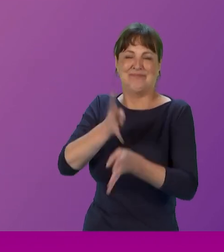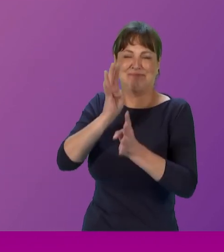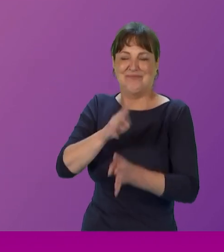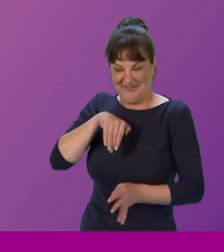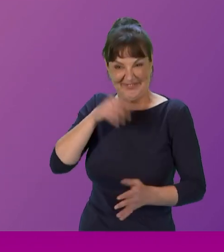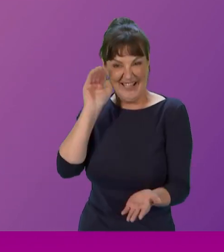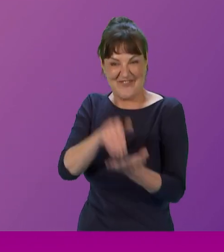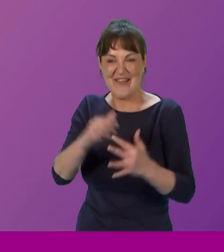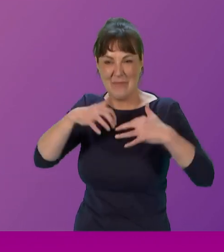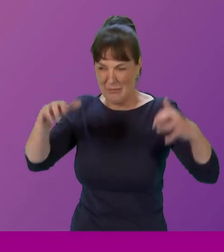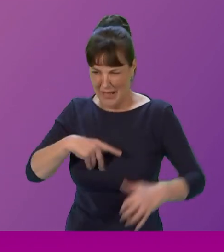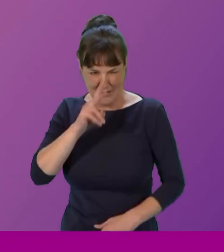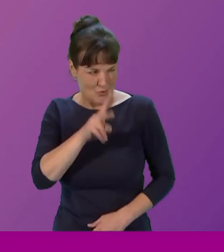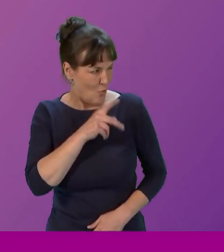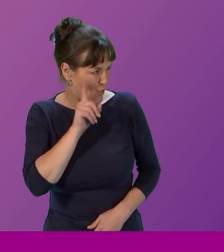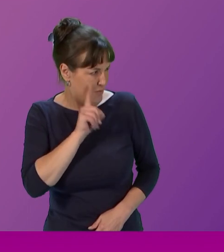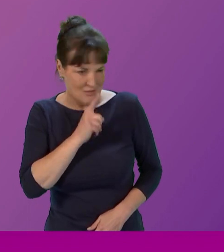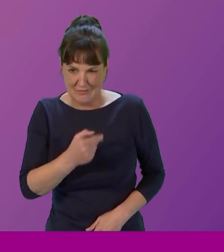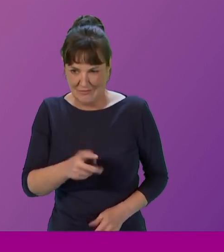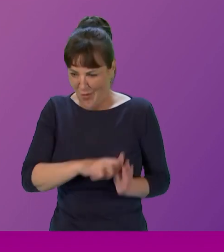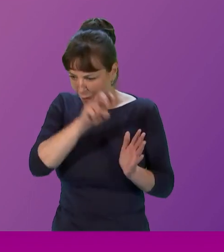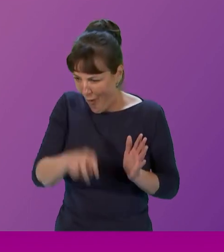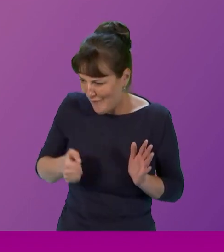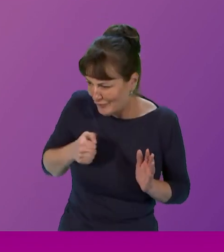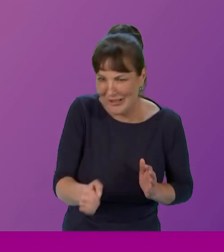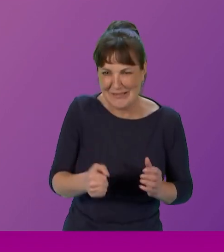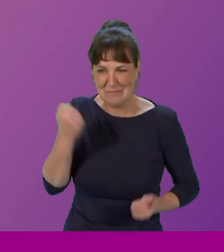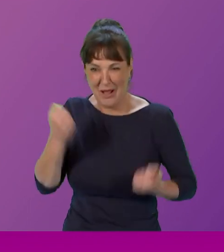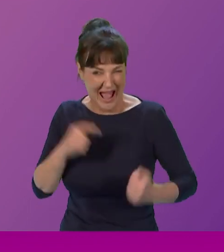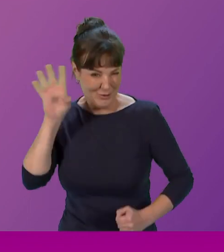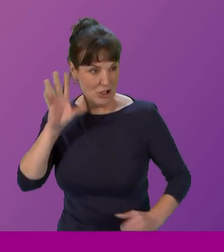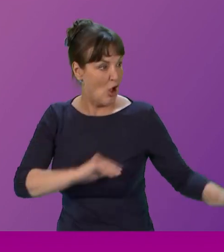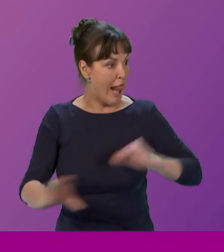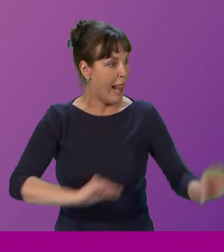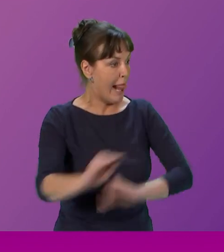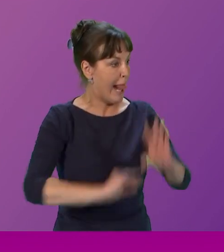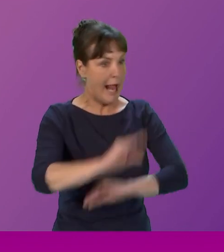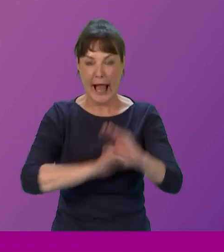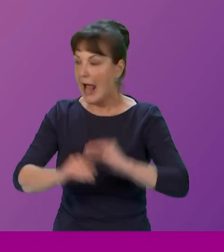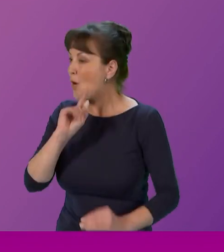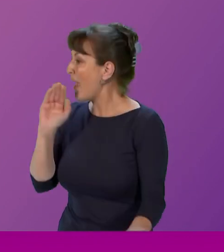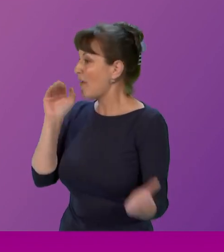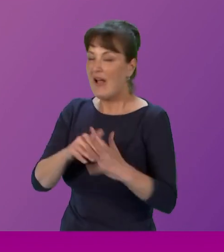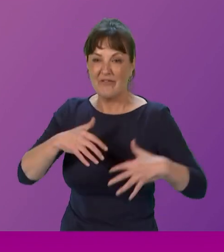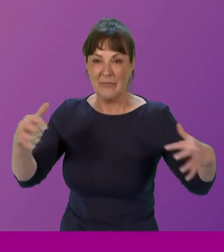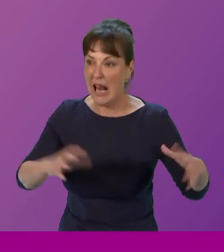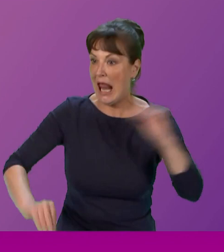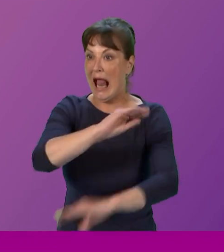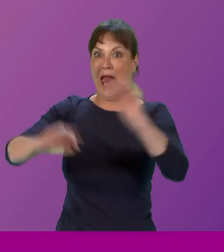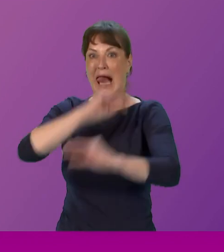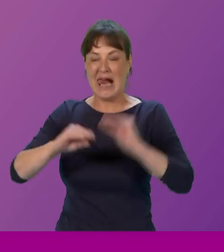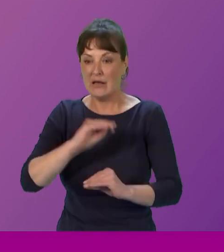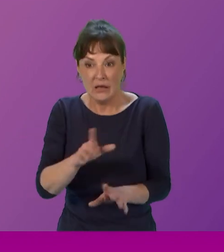up from trains, and I could hear you all. And then I came into the parliament, and the noise was amazing. You cannot have three women standing in an enclosed space without